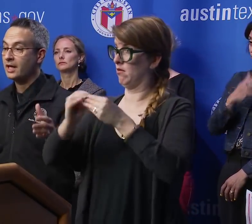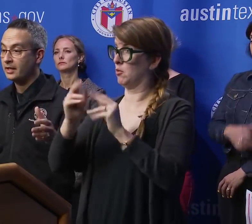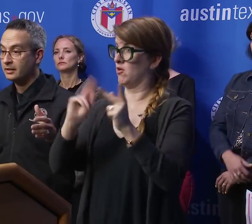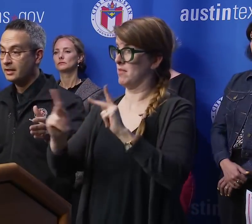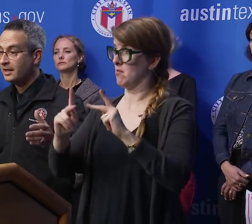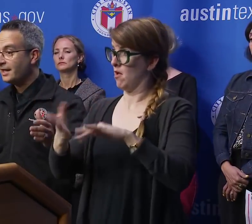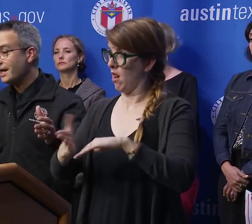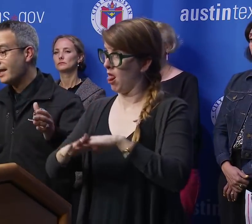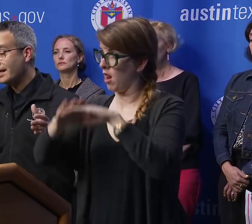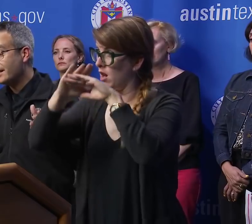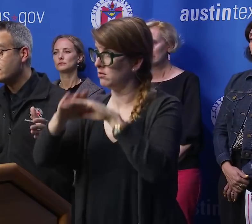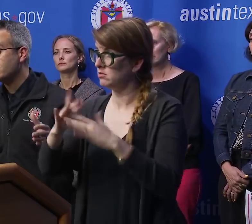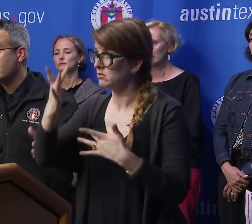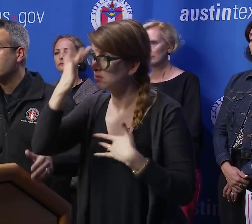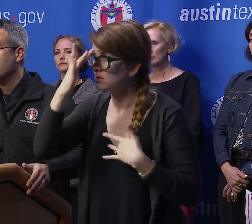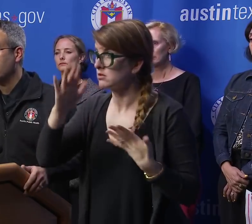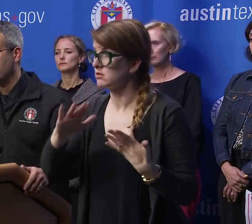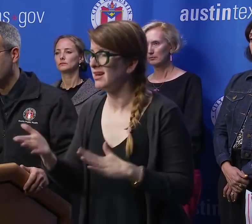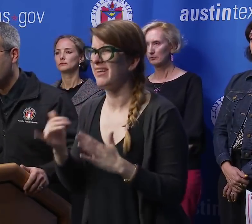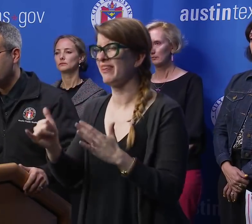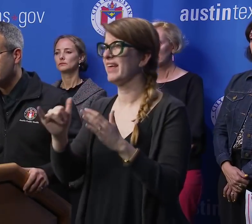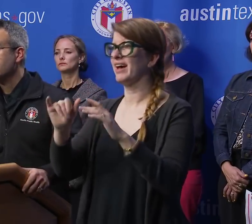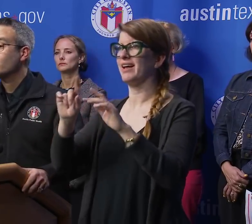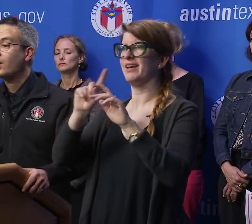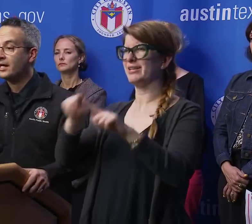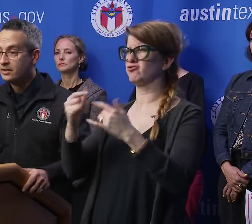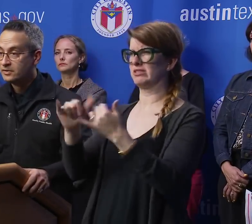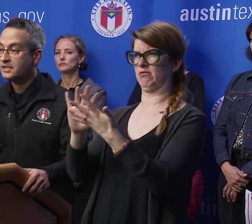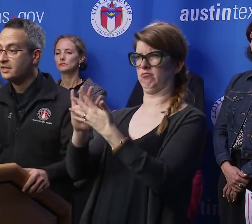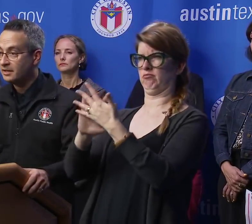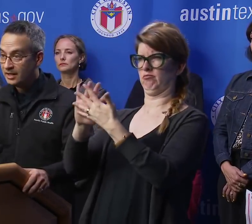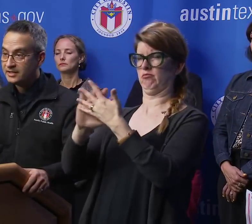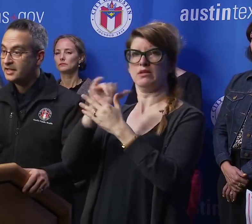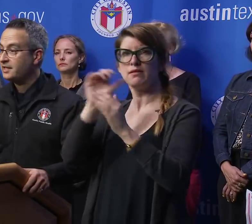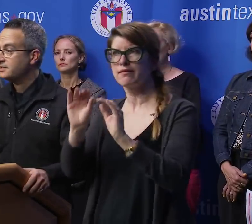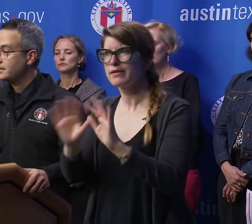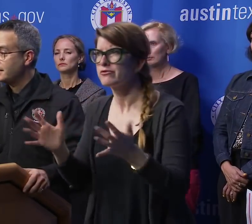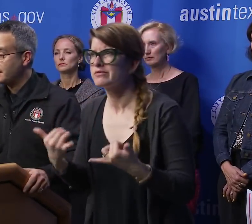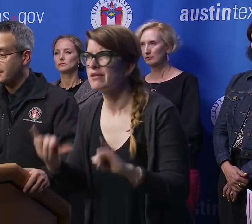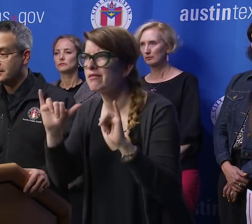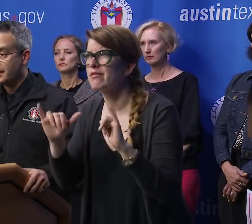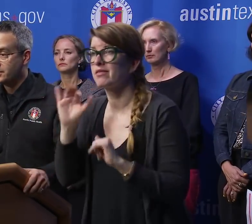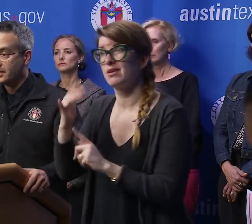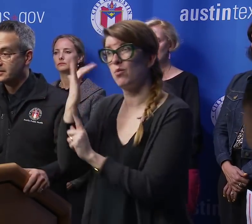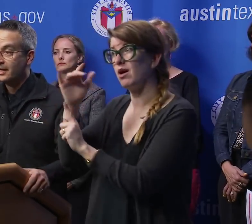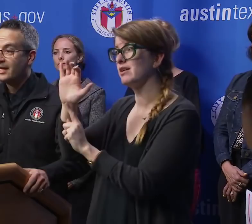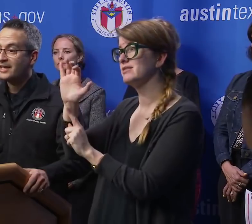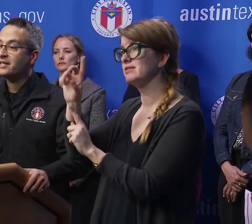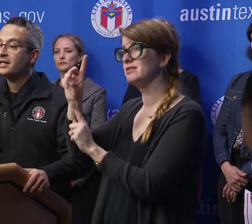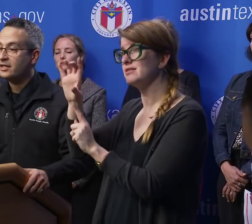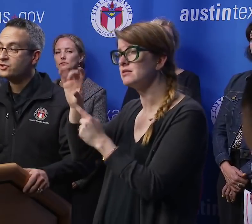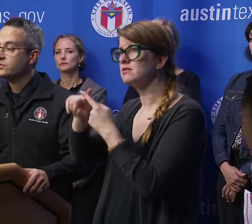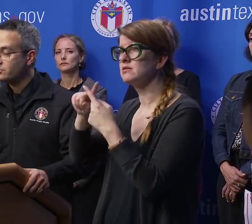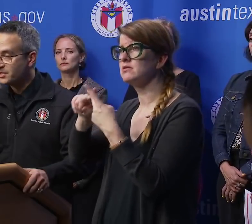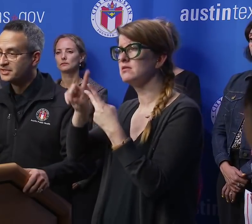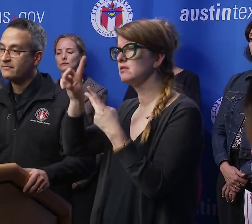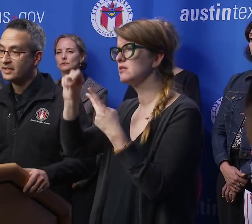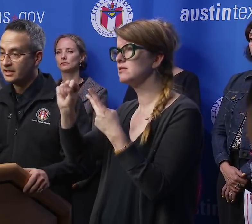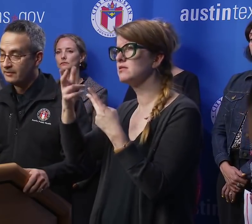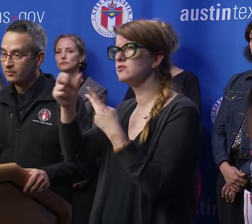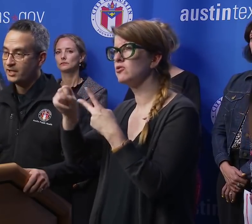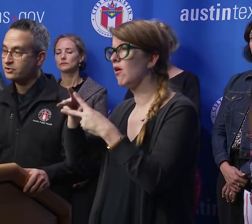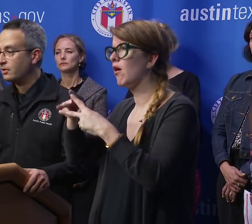sick or die? And that answer is unclear. This is why you see CDC and DSHS has not issued